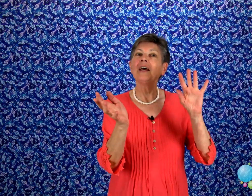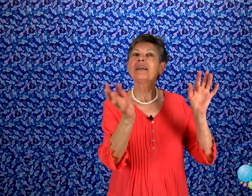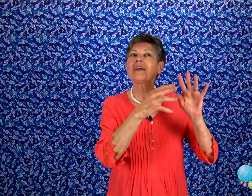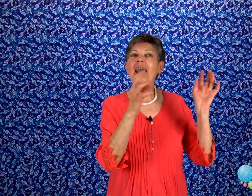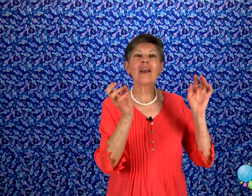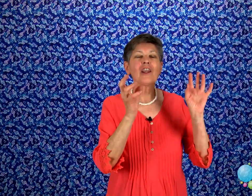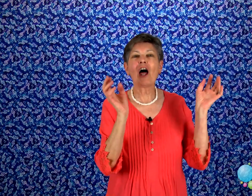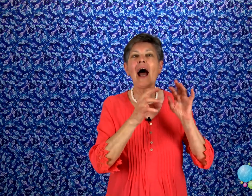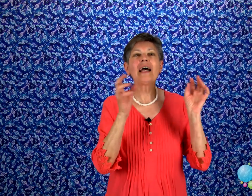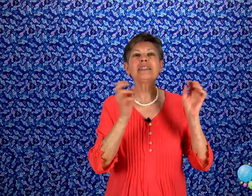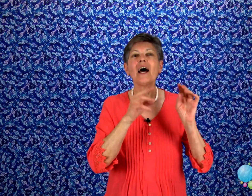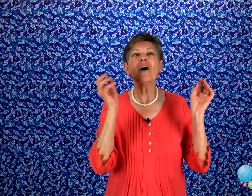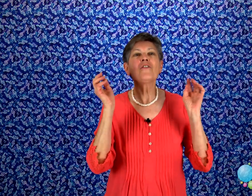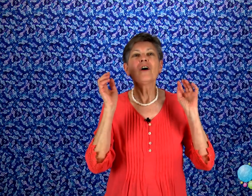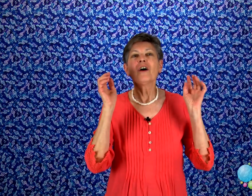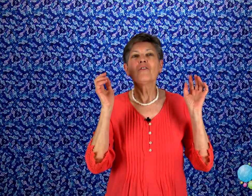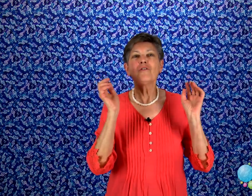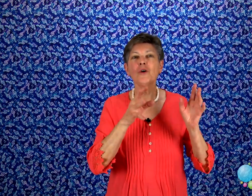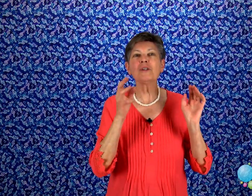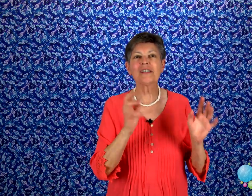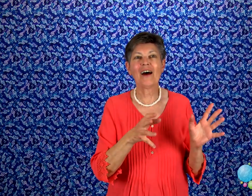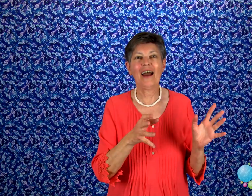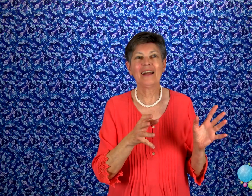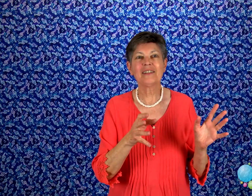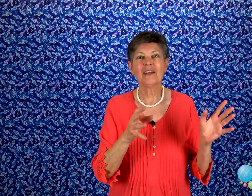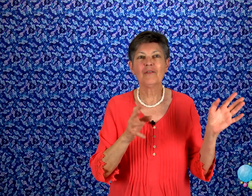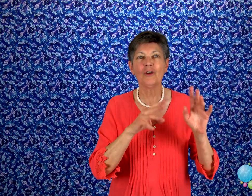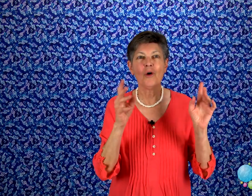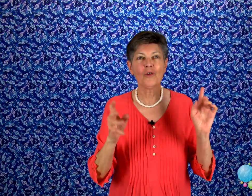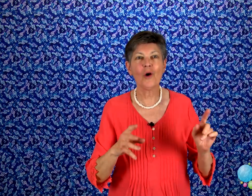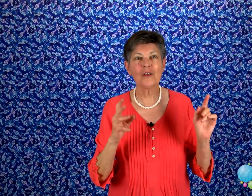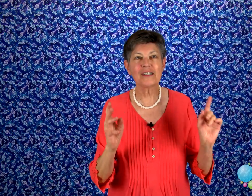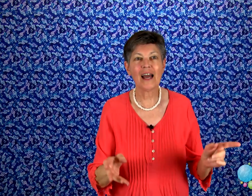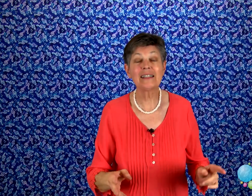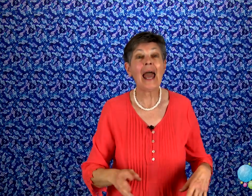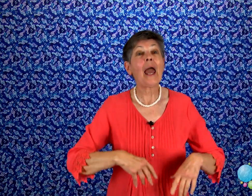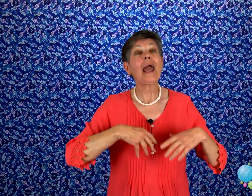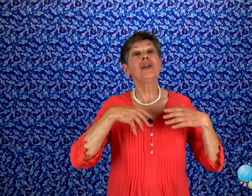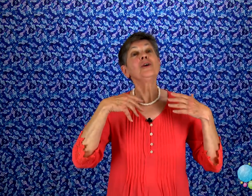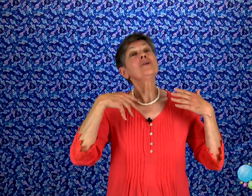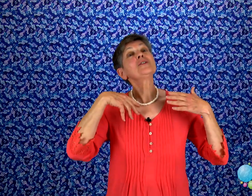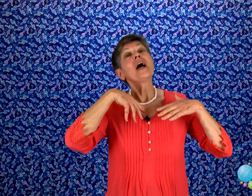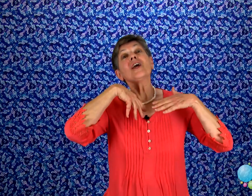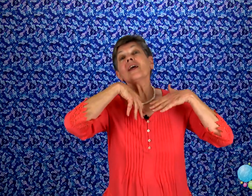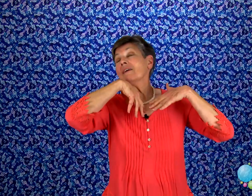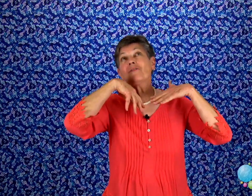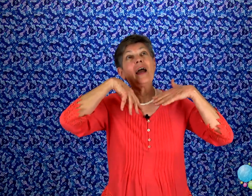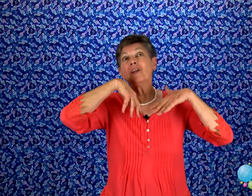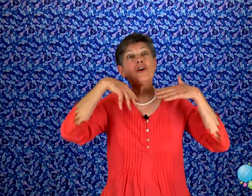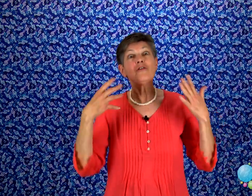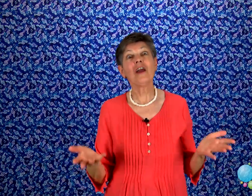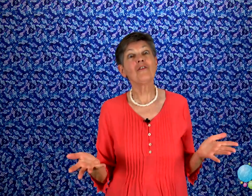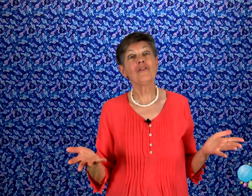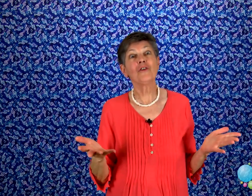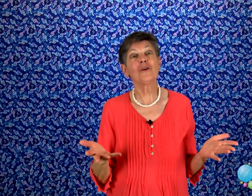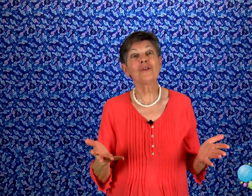get lots of food signs If you don't know the signs And use, find your favorite foods